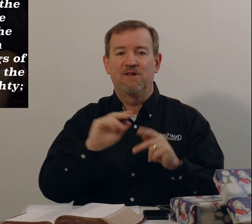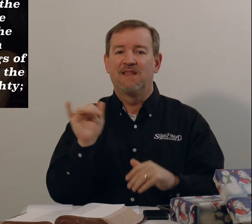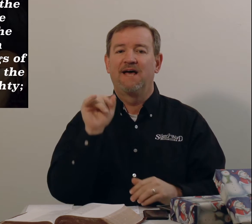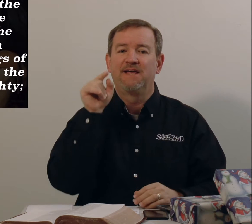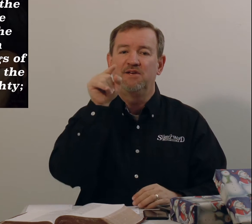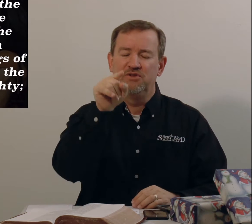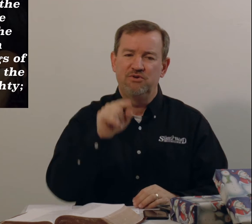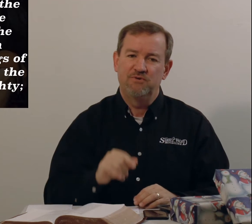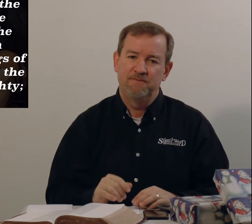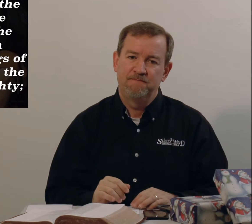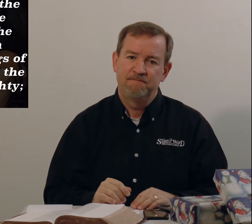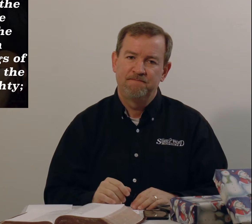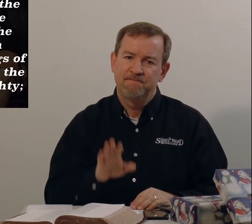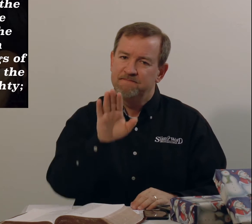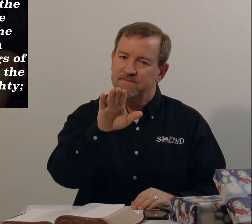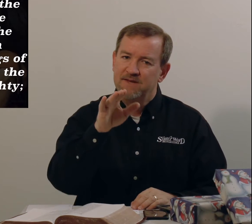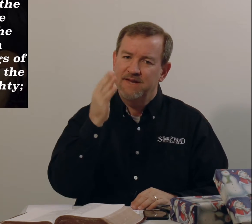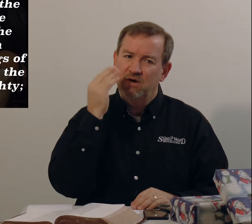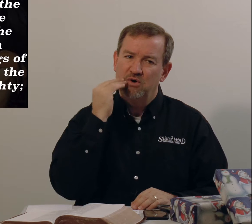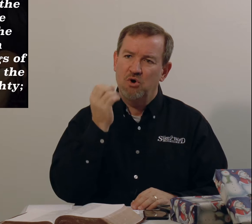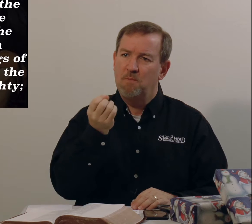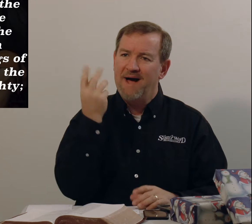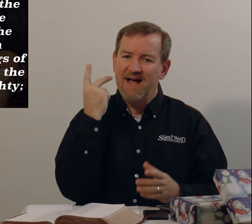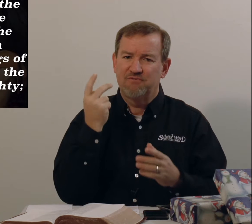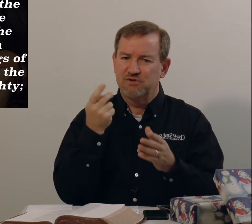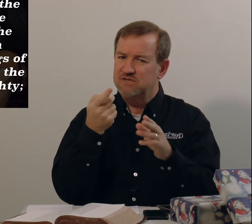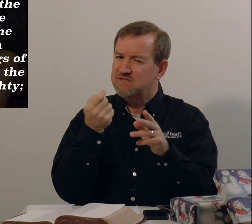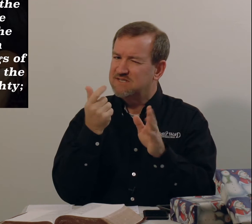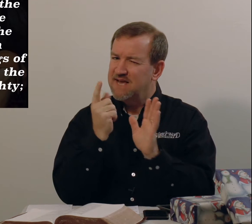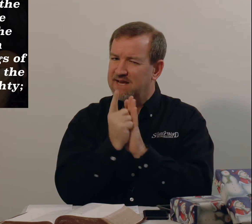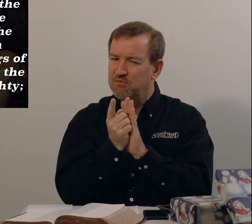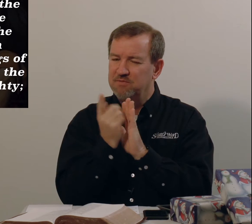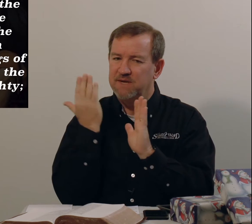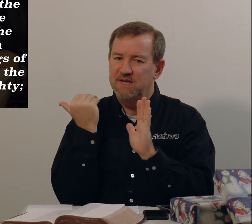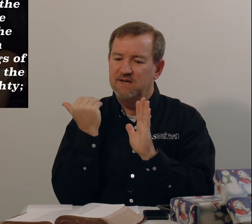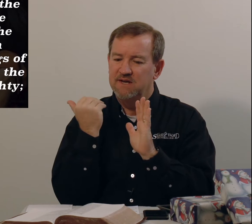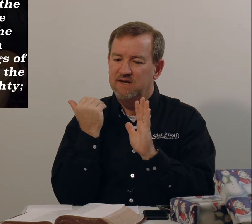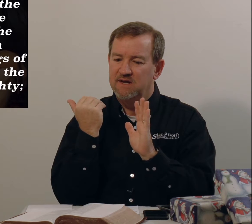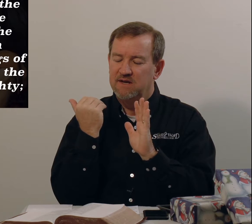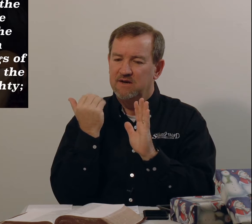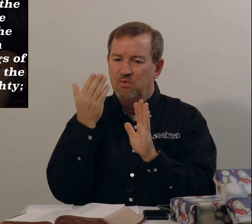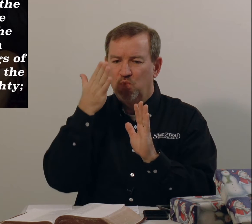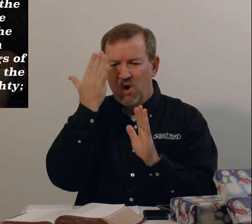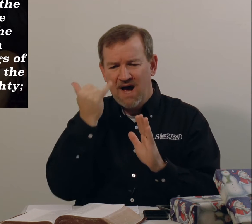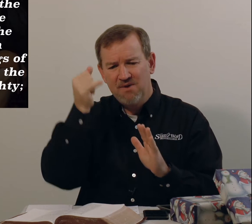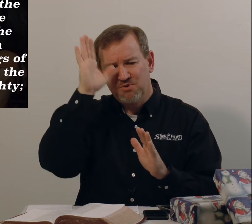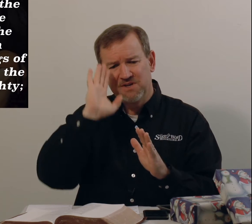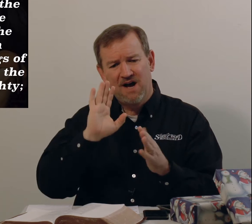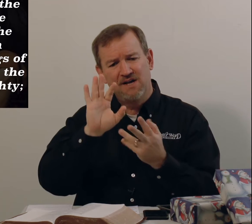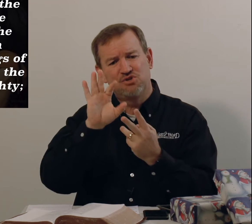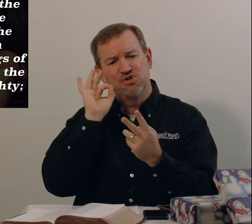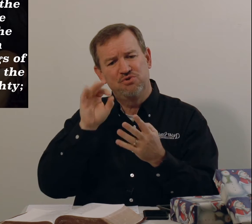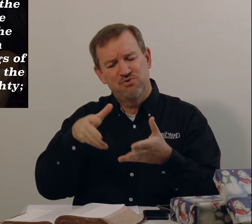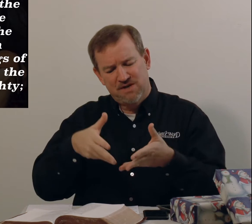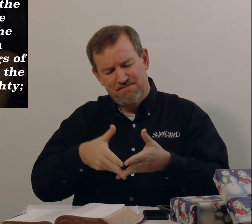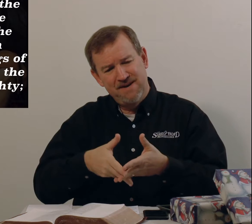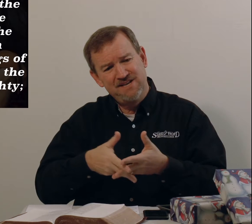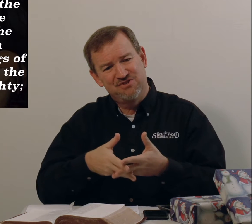like you. Now go back for just a second with me. Why would God choose a manger?